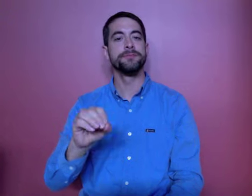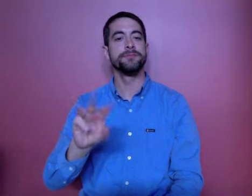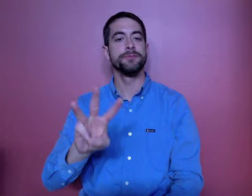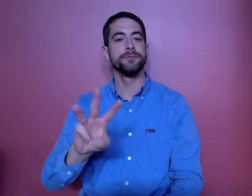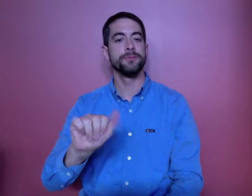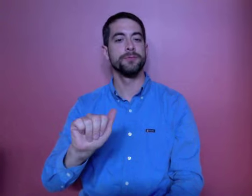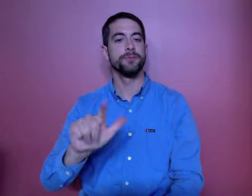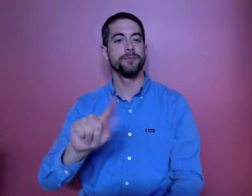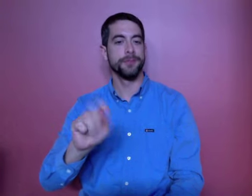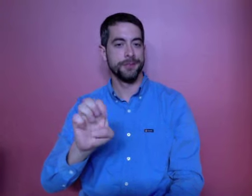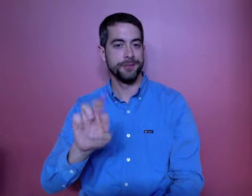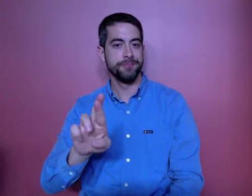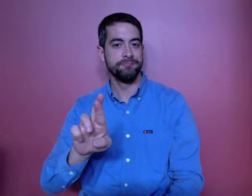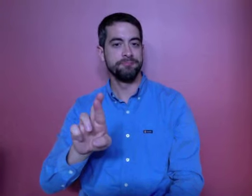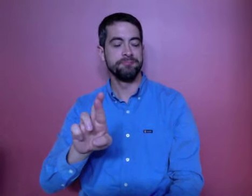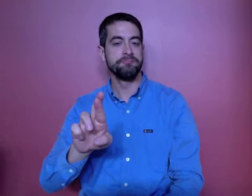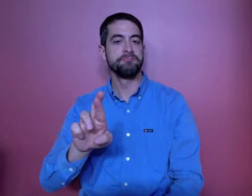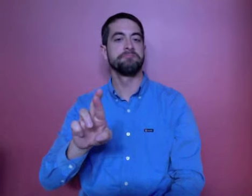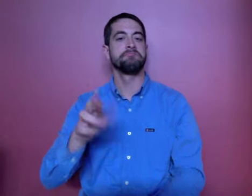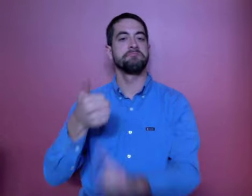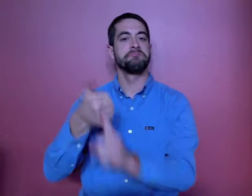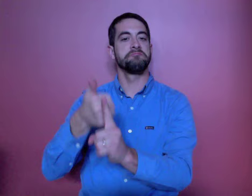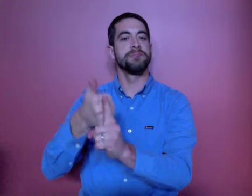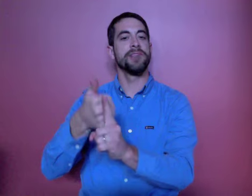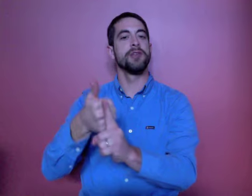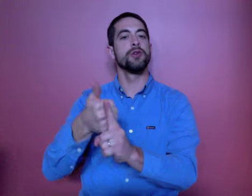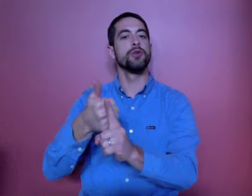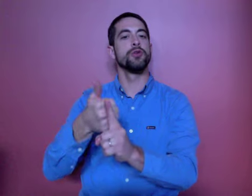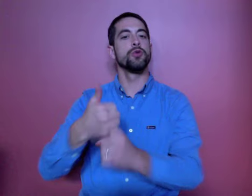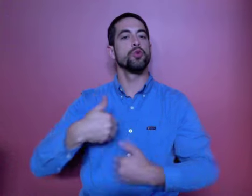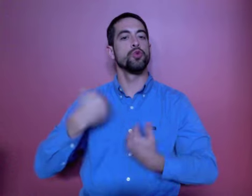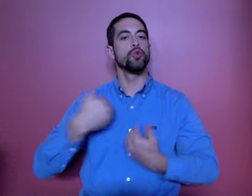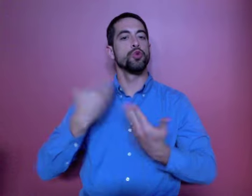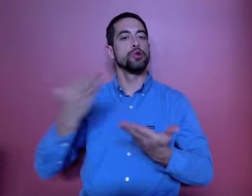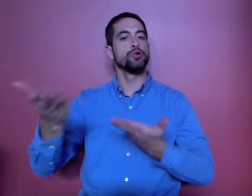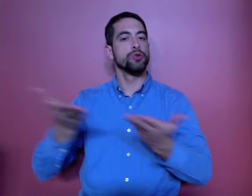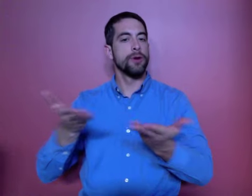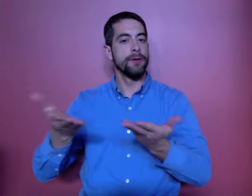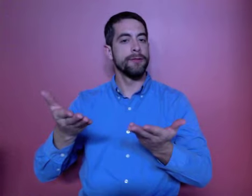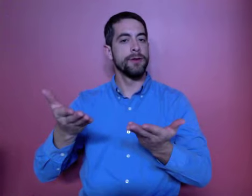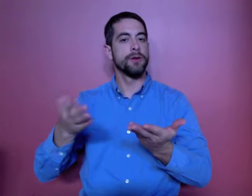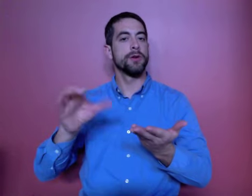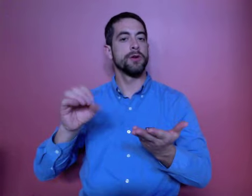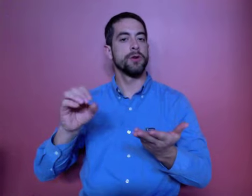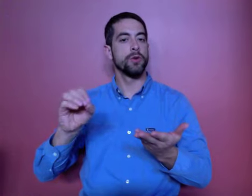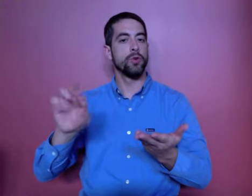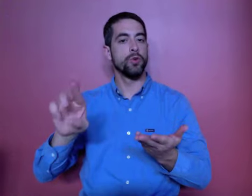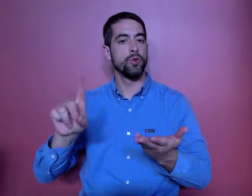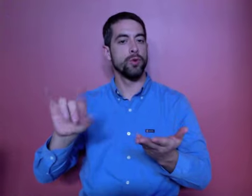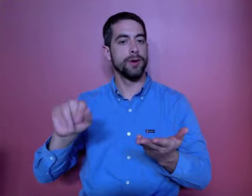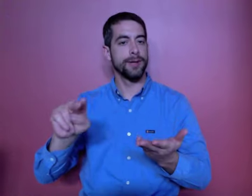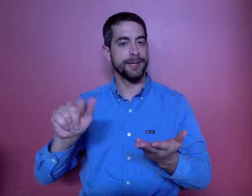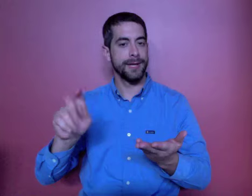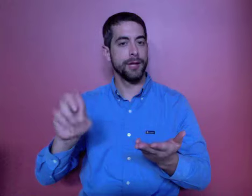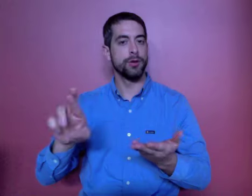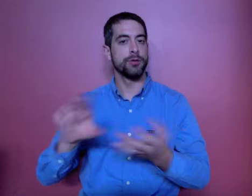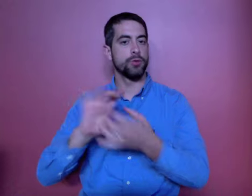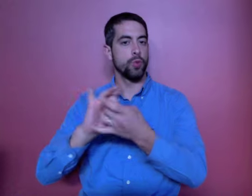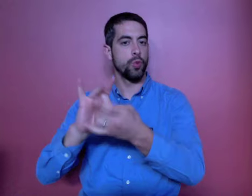Showalter Kevin is the youth services coordinator for the League